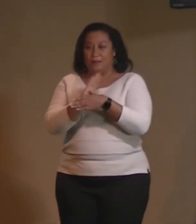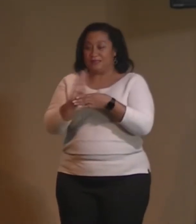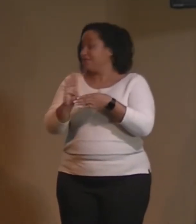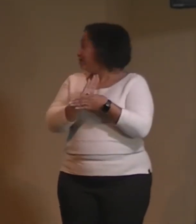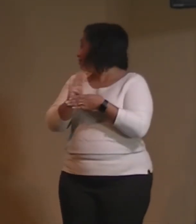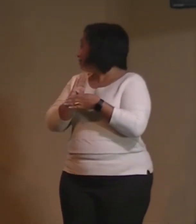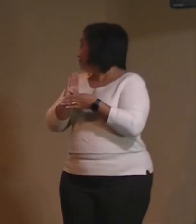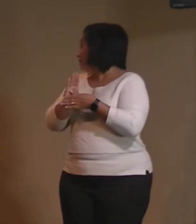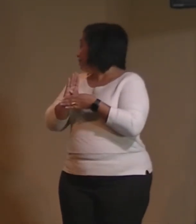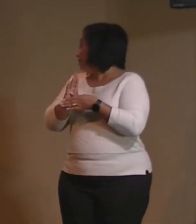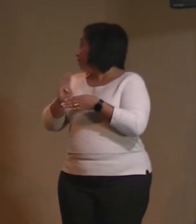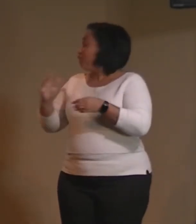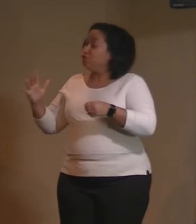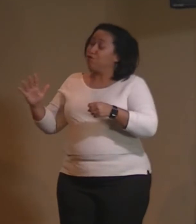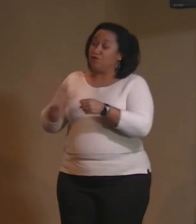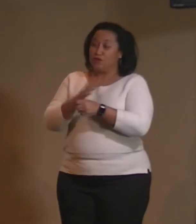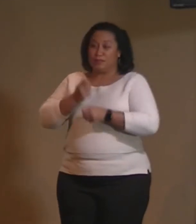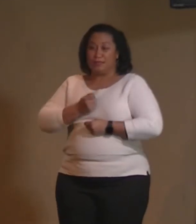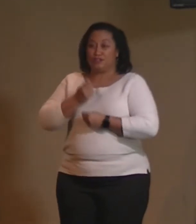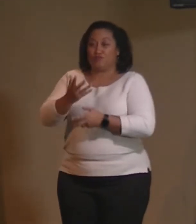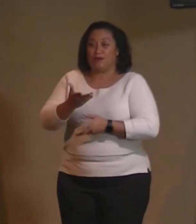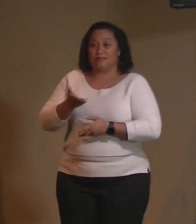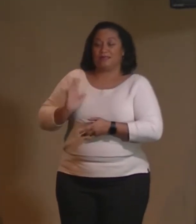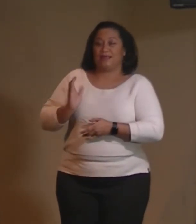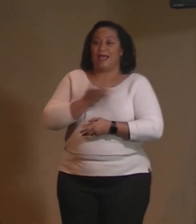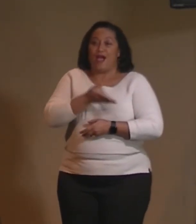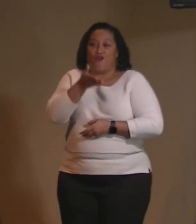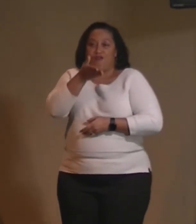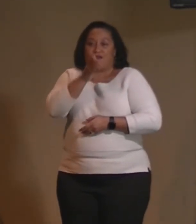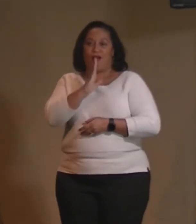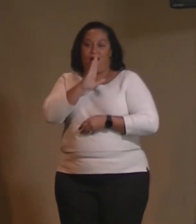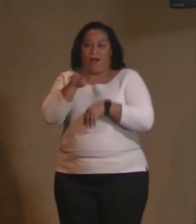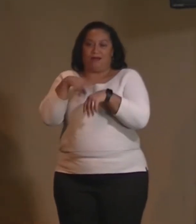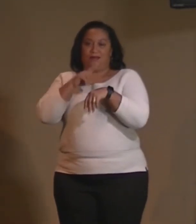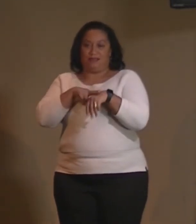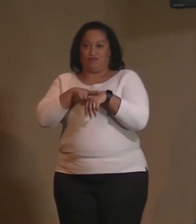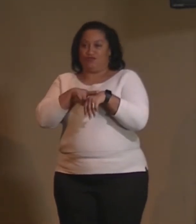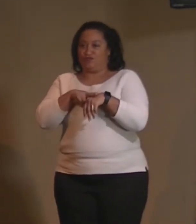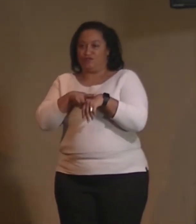Ooh, and that's just the first comma.